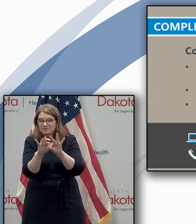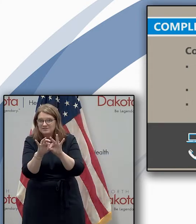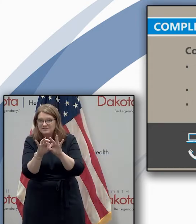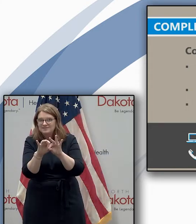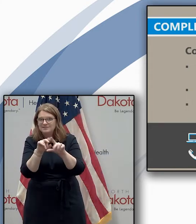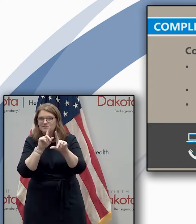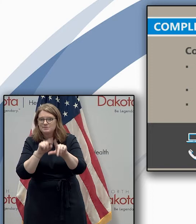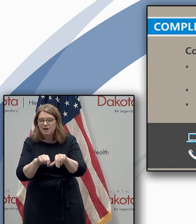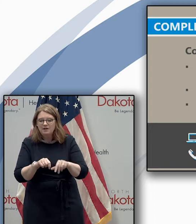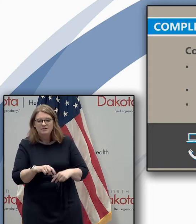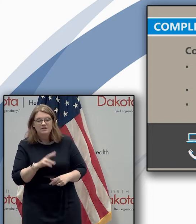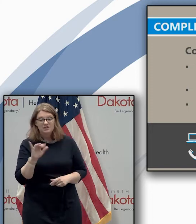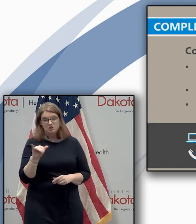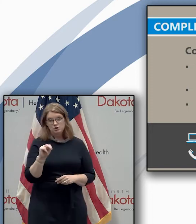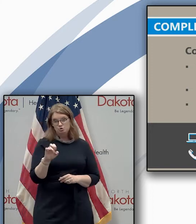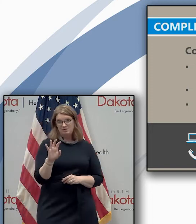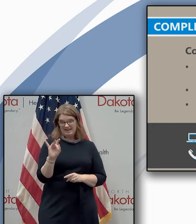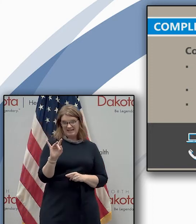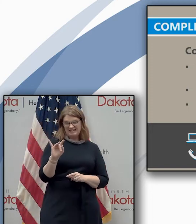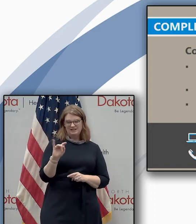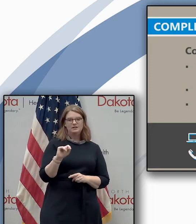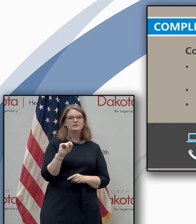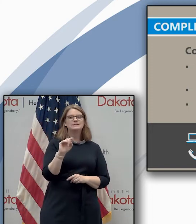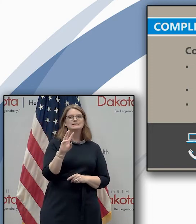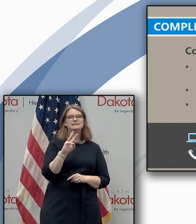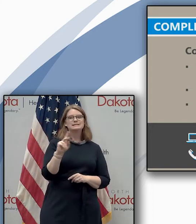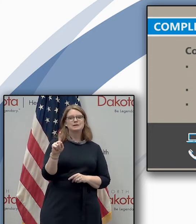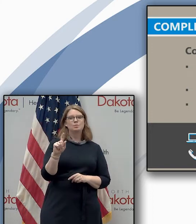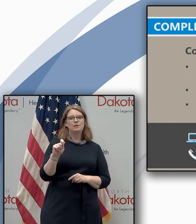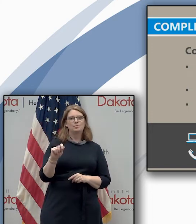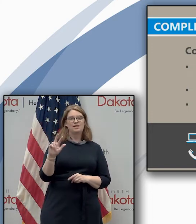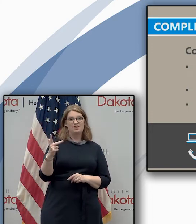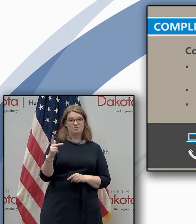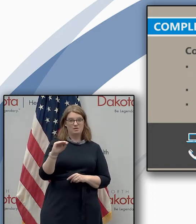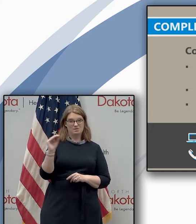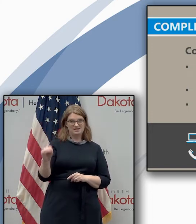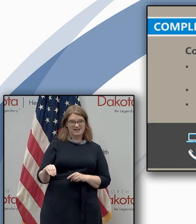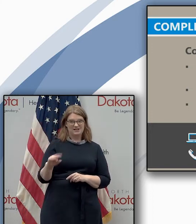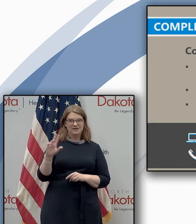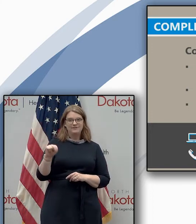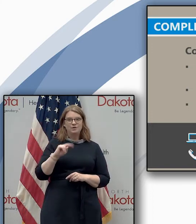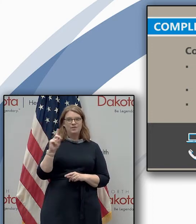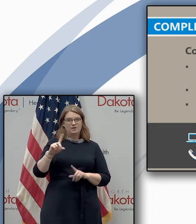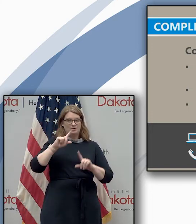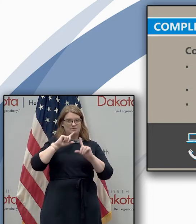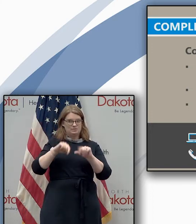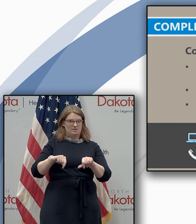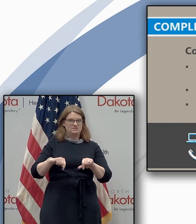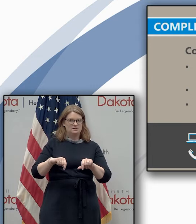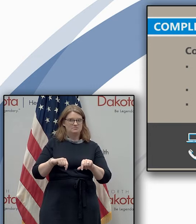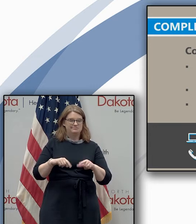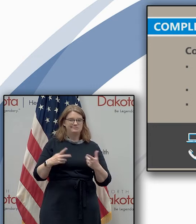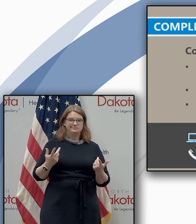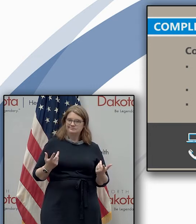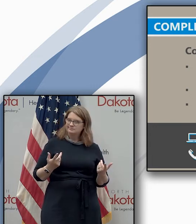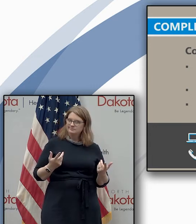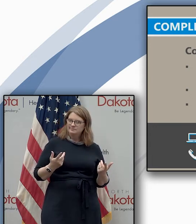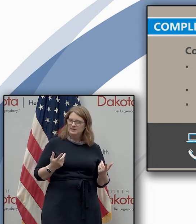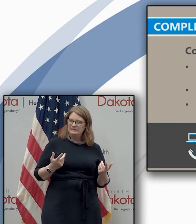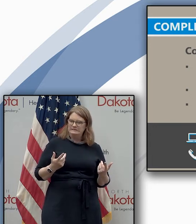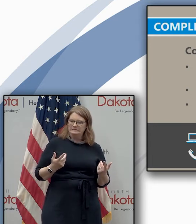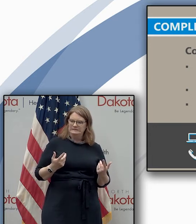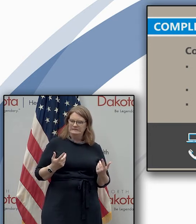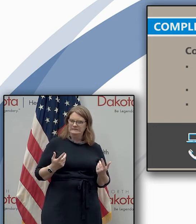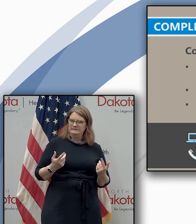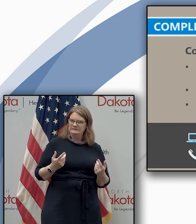uh june 18th uh 61.3 percent of north dakota households had responded and that's uh unfortunately